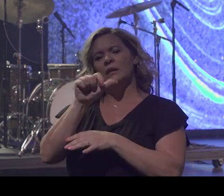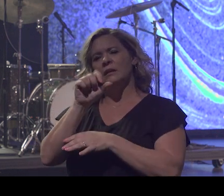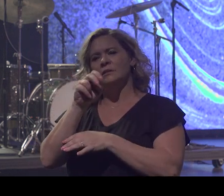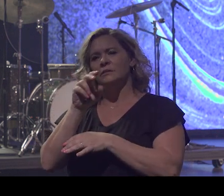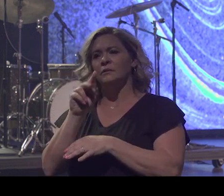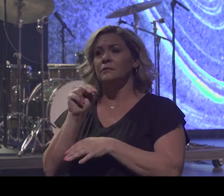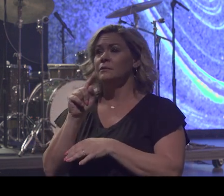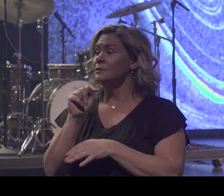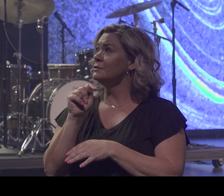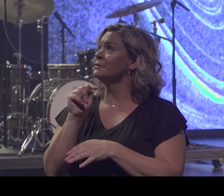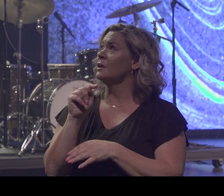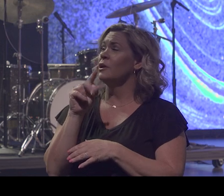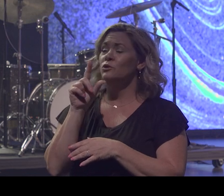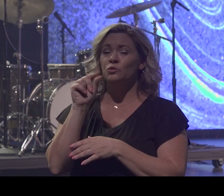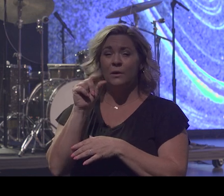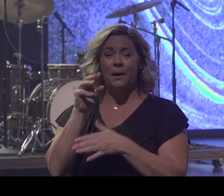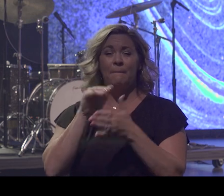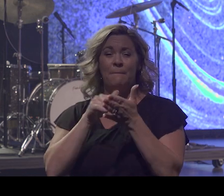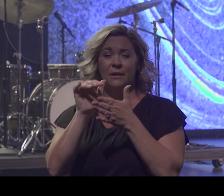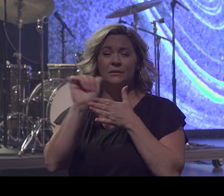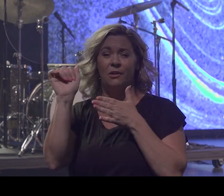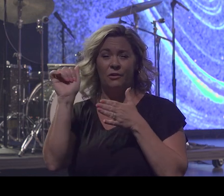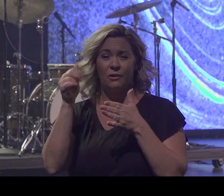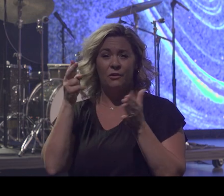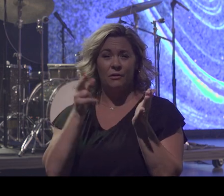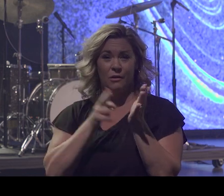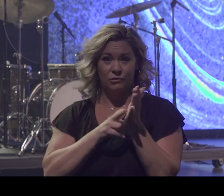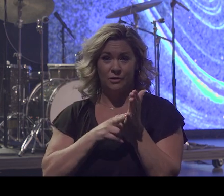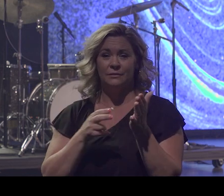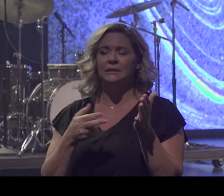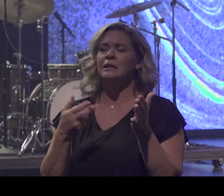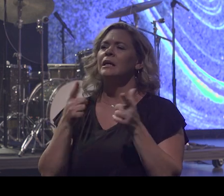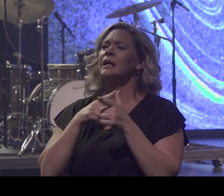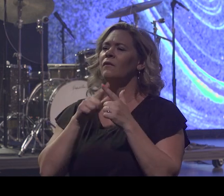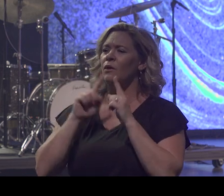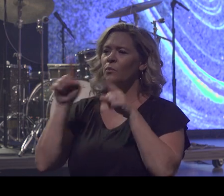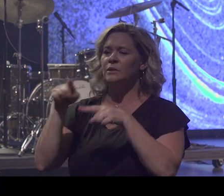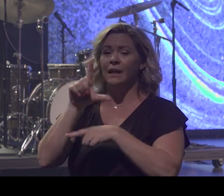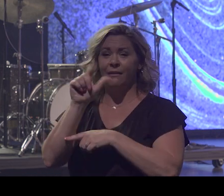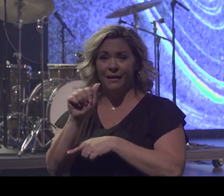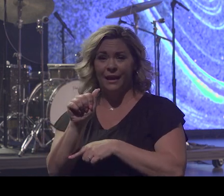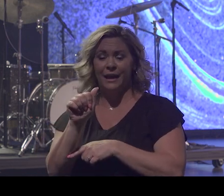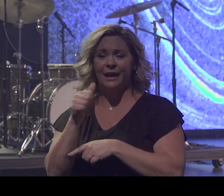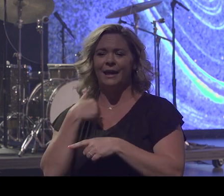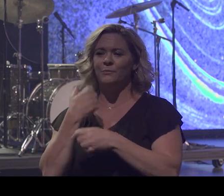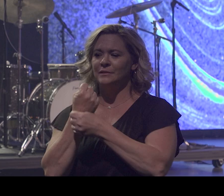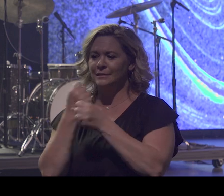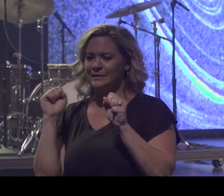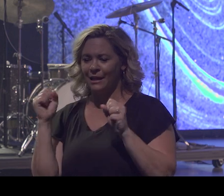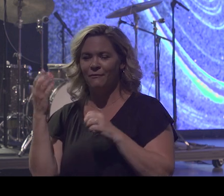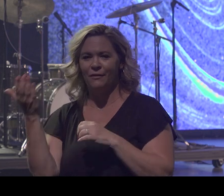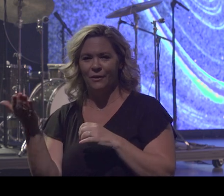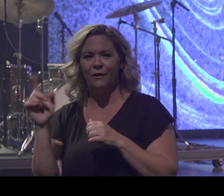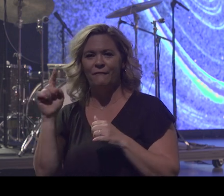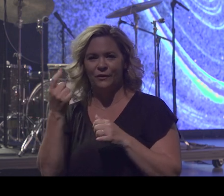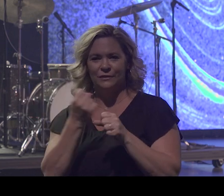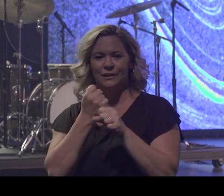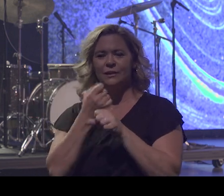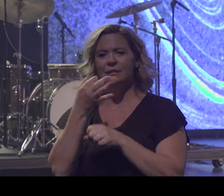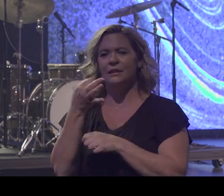biggest contract of my life. And I went to L.A. And I got saved that first year in 1991. I remember going to